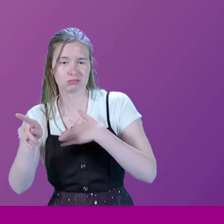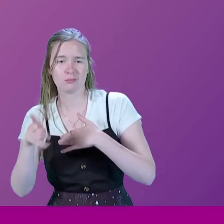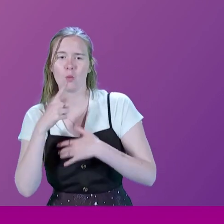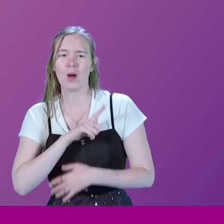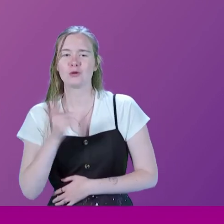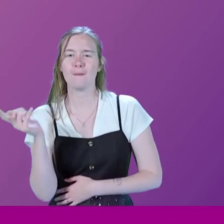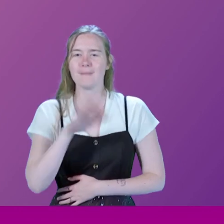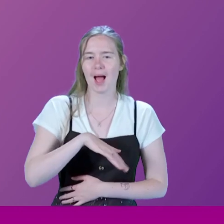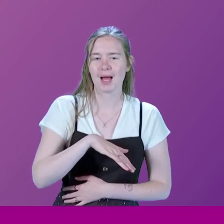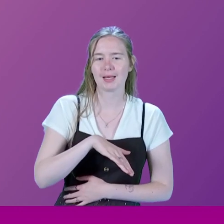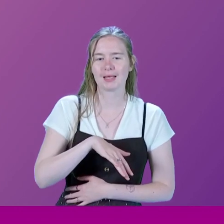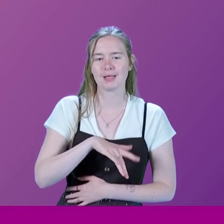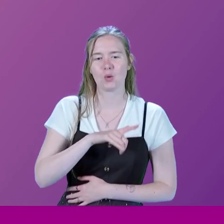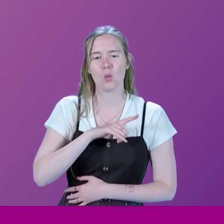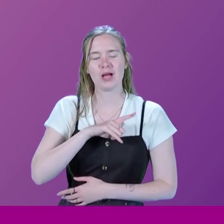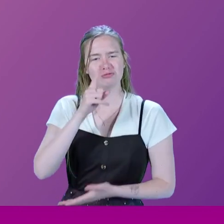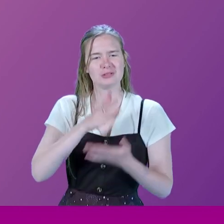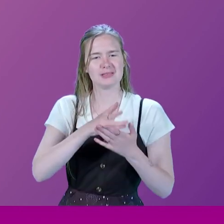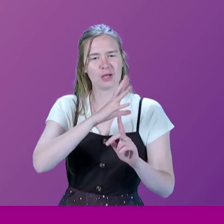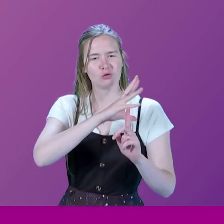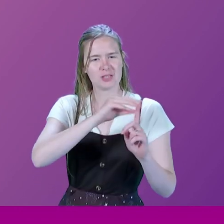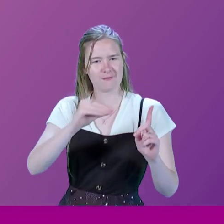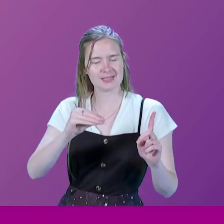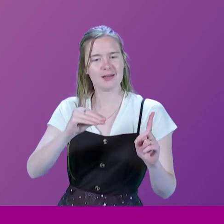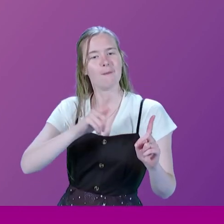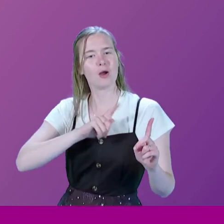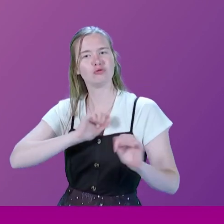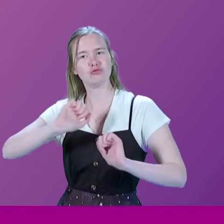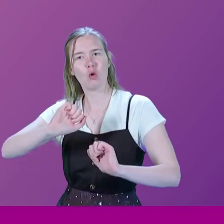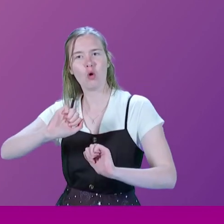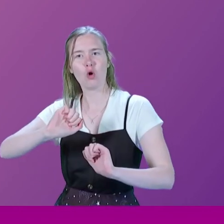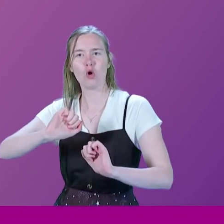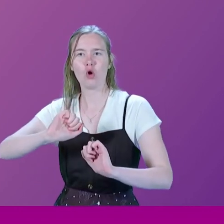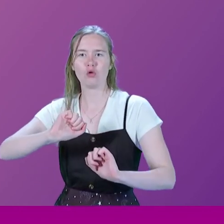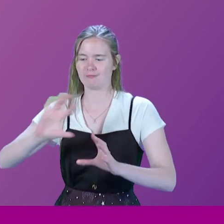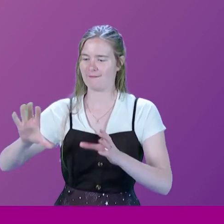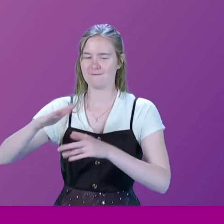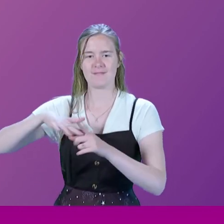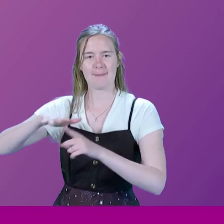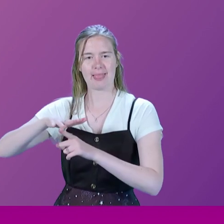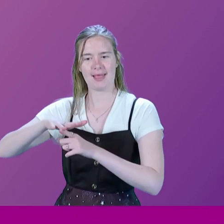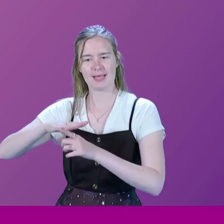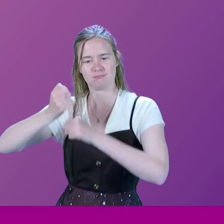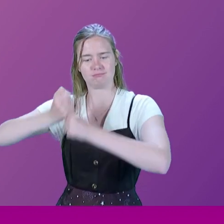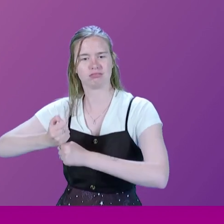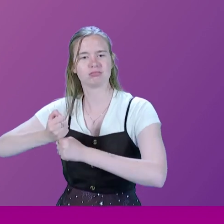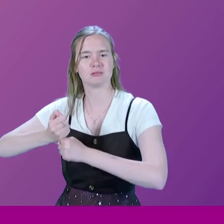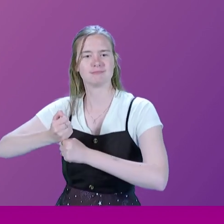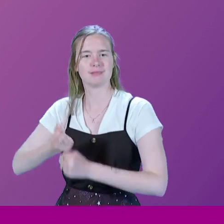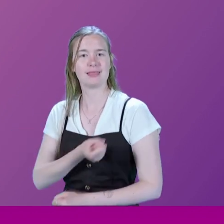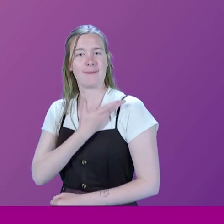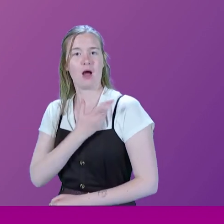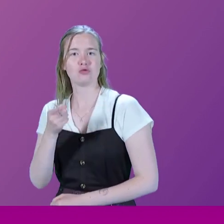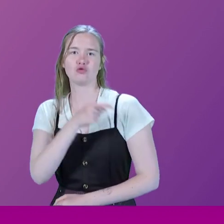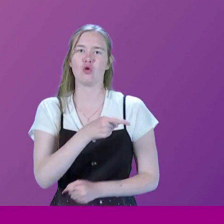made you a Conservative after your... Because obviously that wasn't your tribal background from your family. OK.